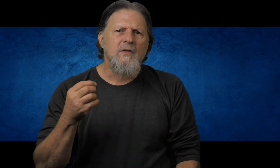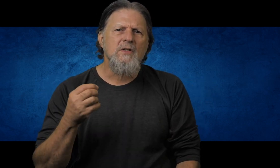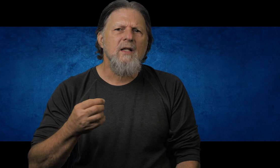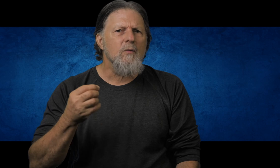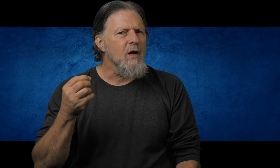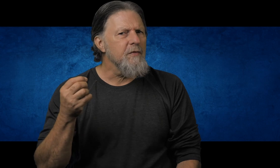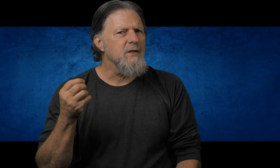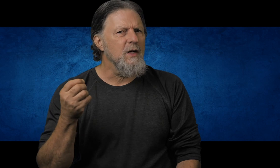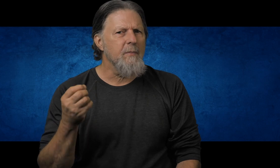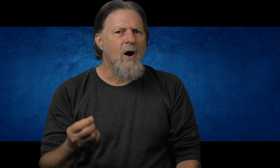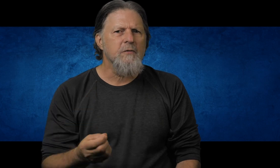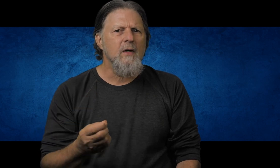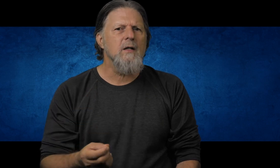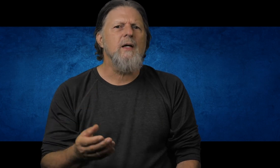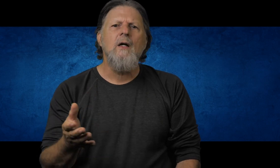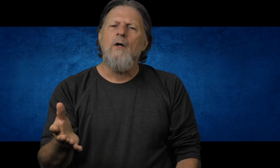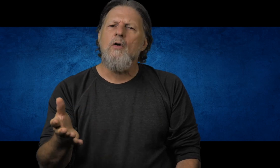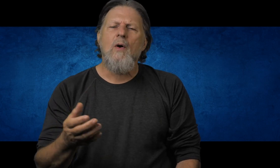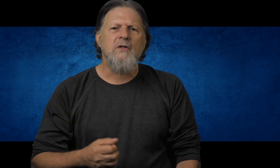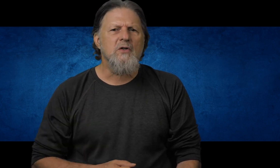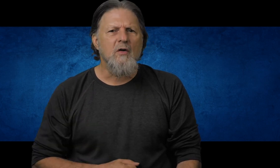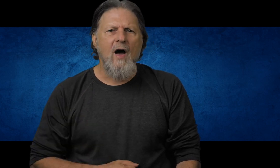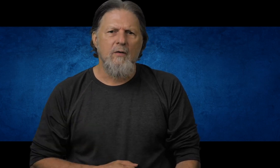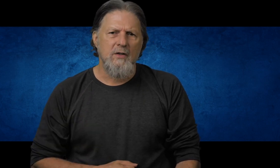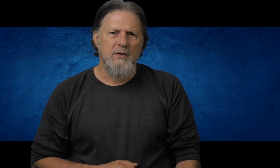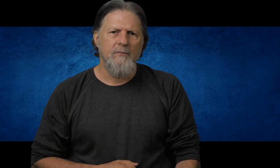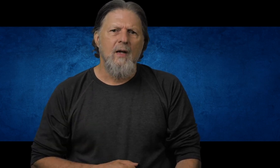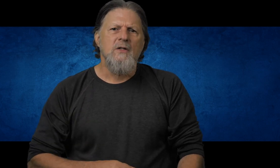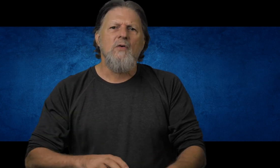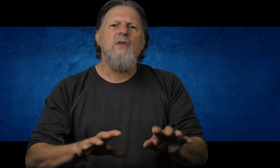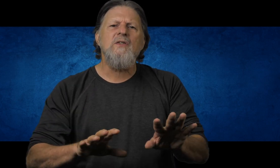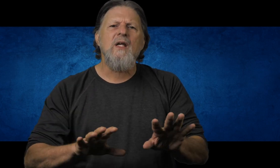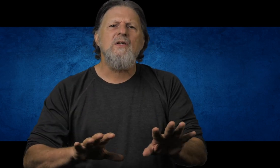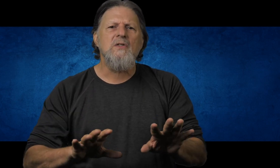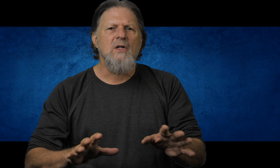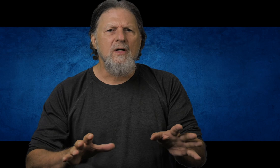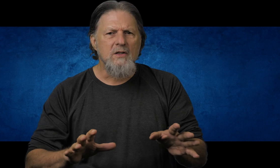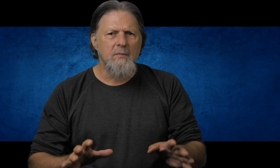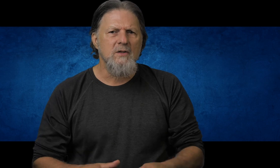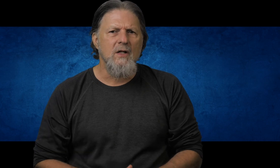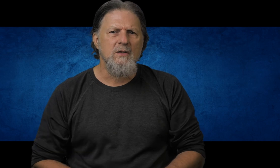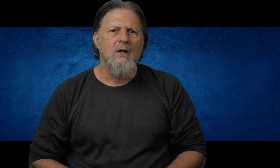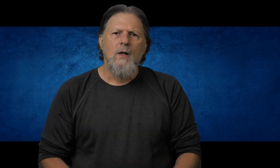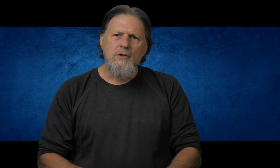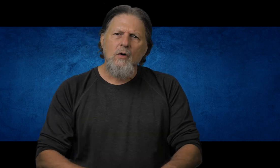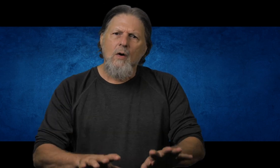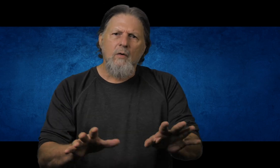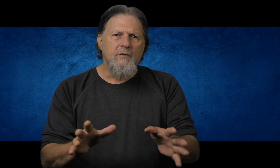to see that we are facing a powerful enemy who wants to devour us. So this is serious business. So we've